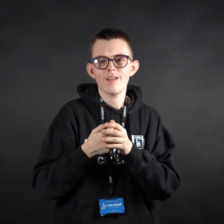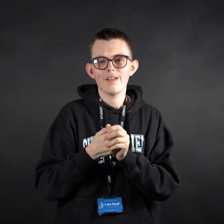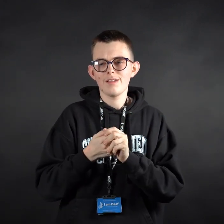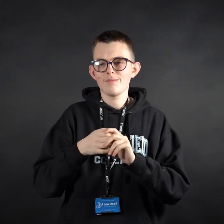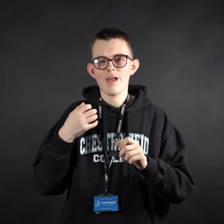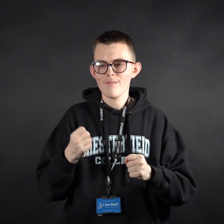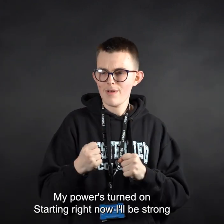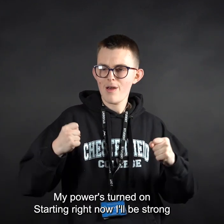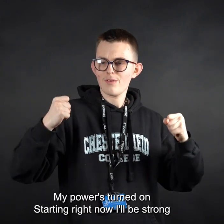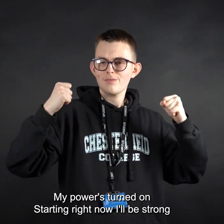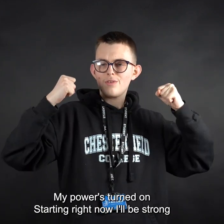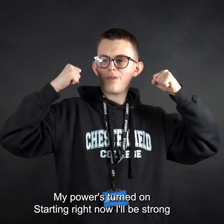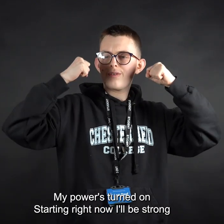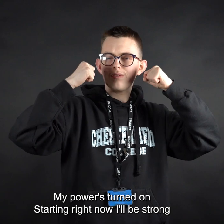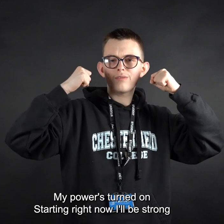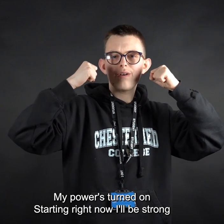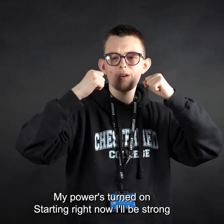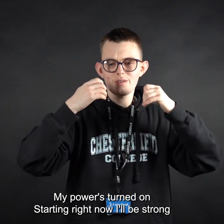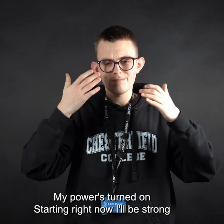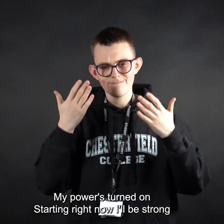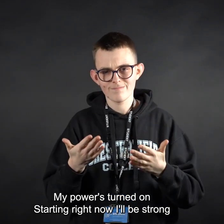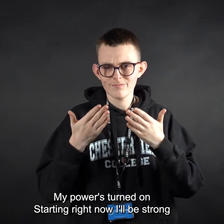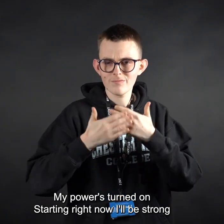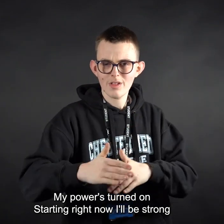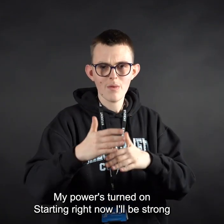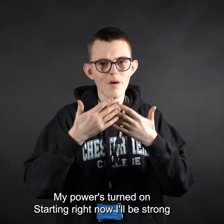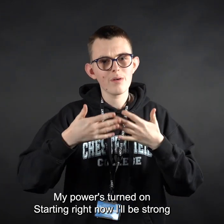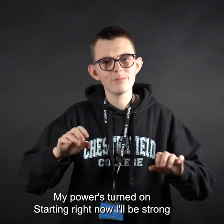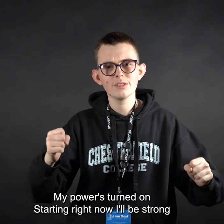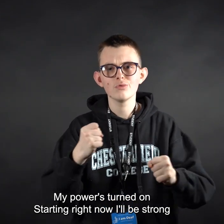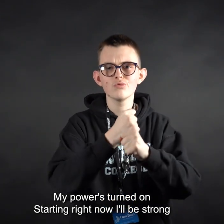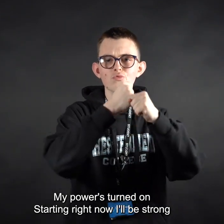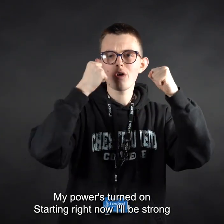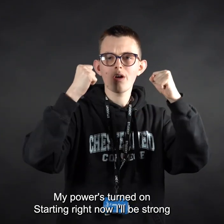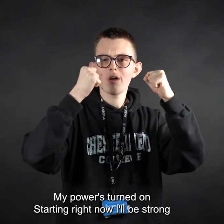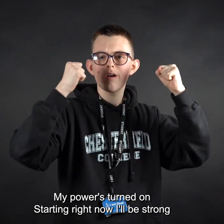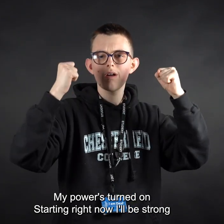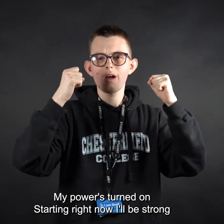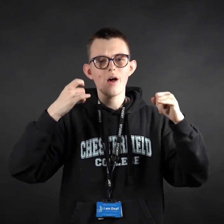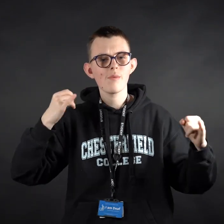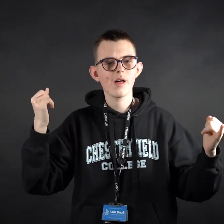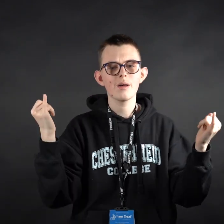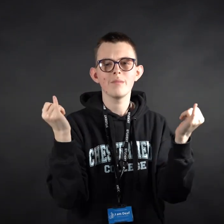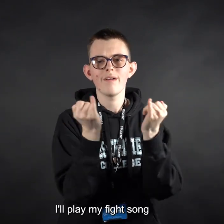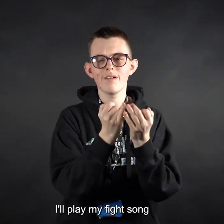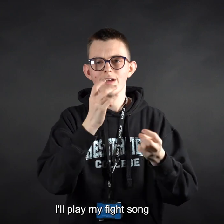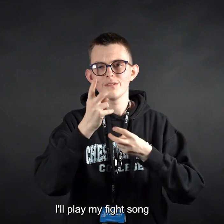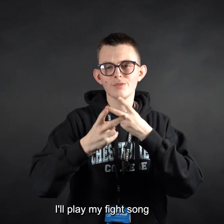My power's turned on I'll be strong I'll play my fight